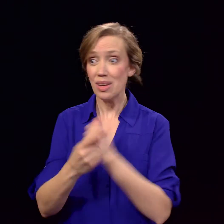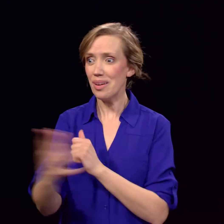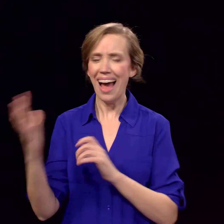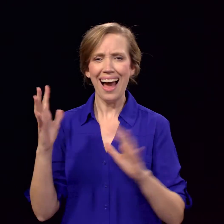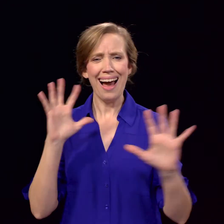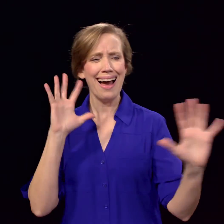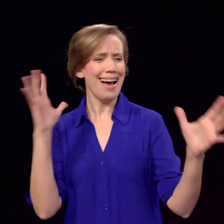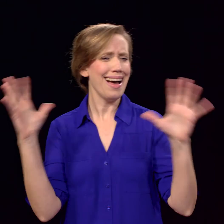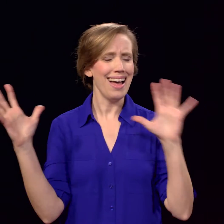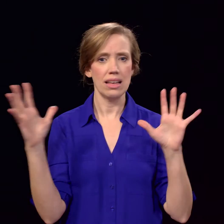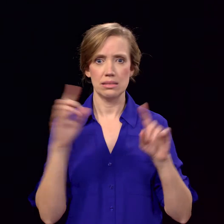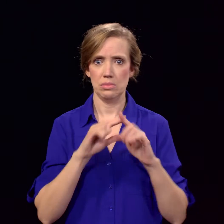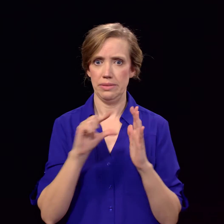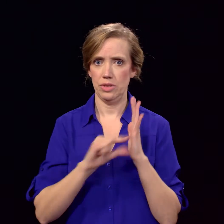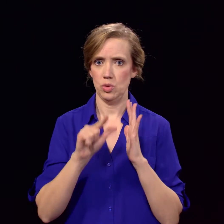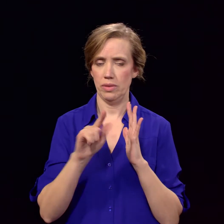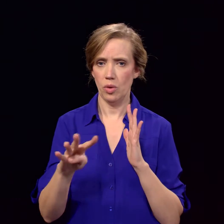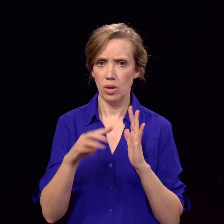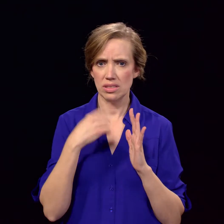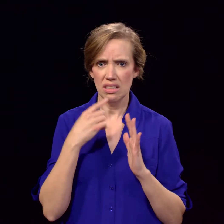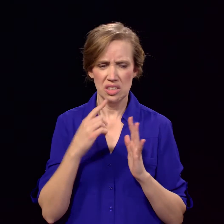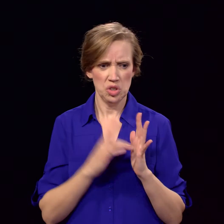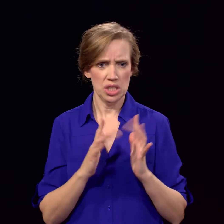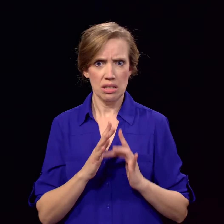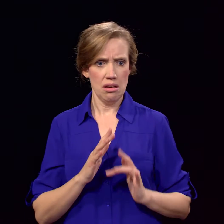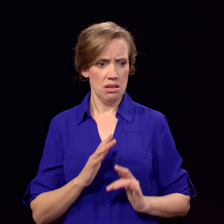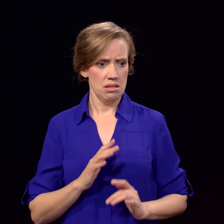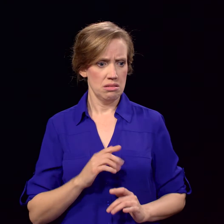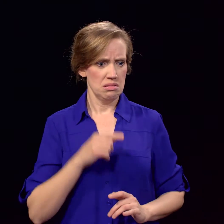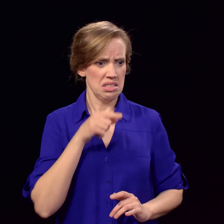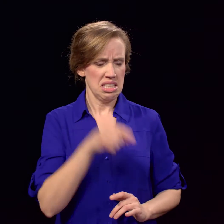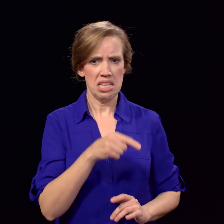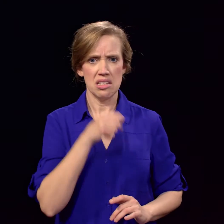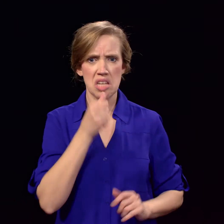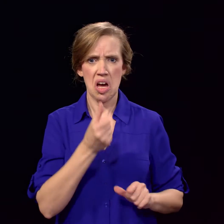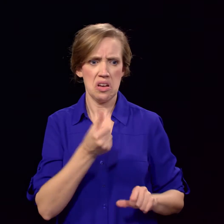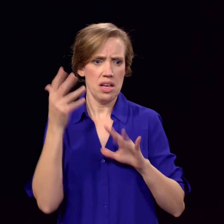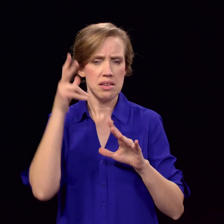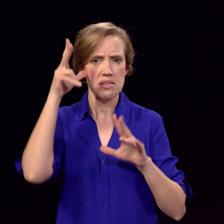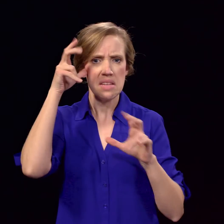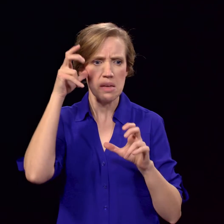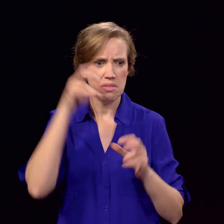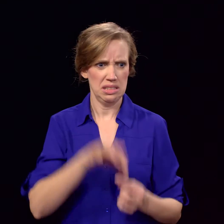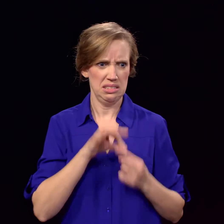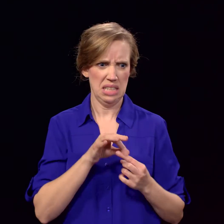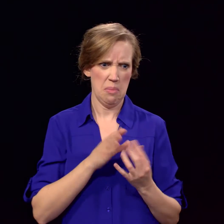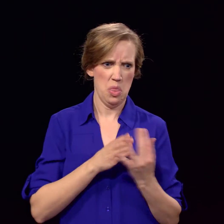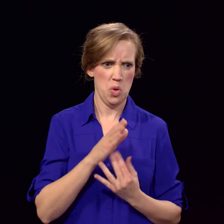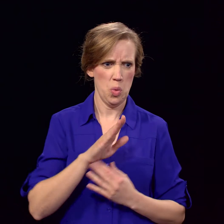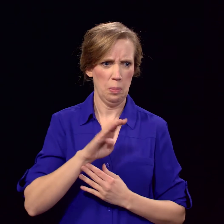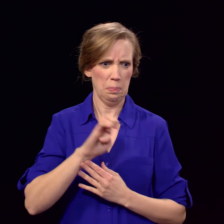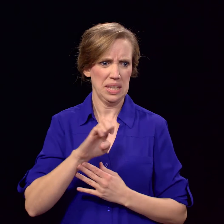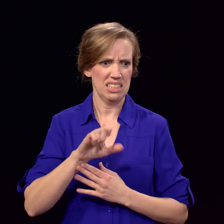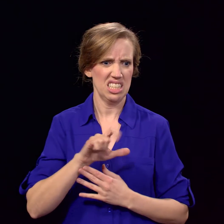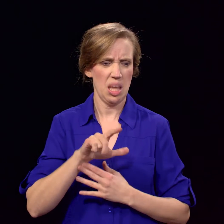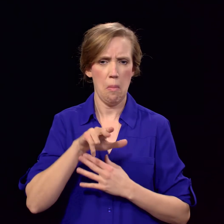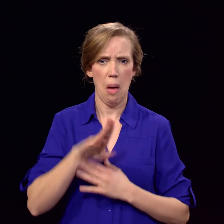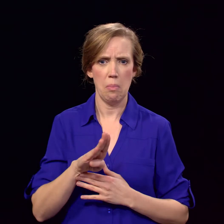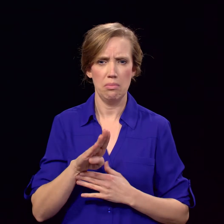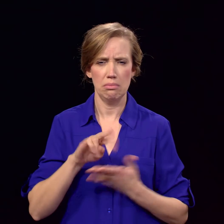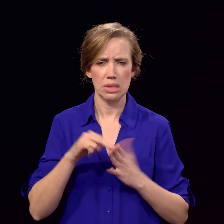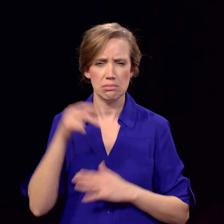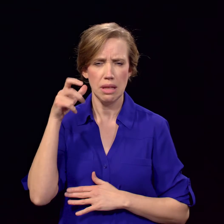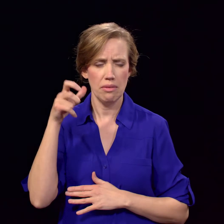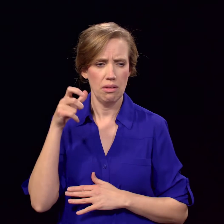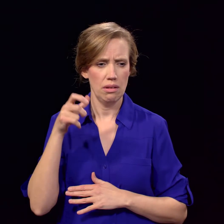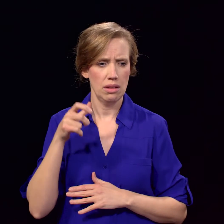celebrating. But in verse 24, they said of Jesus, This fellow does not cast out demons except by Beelzebub, the